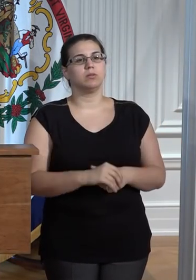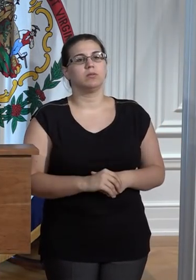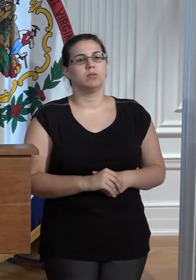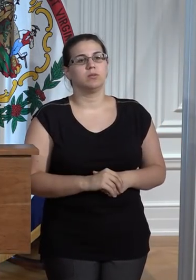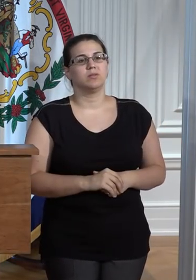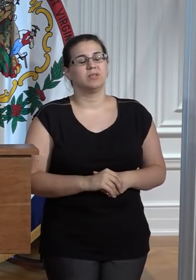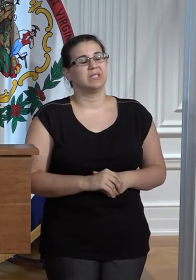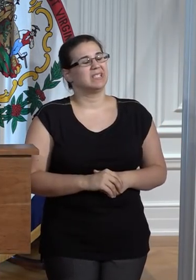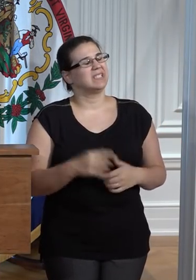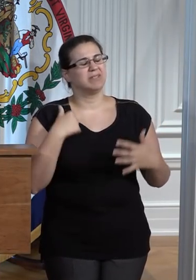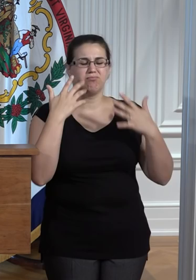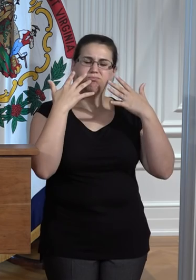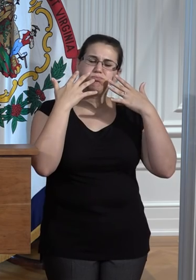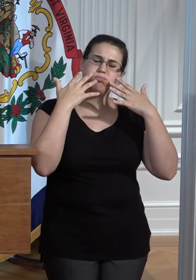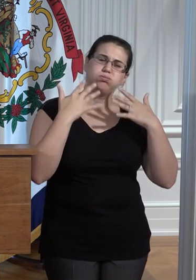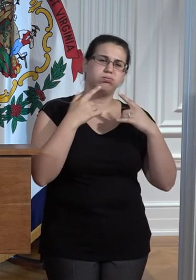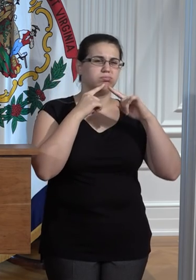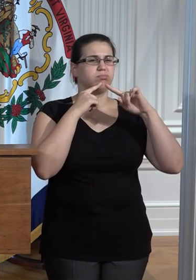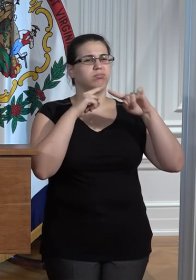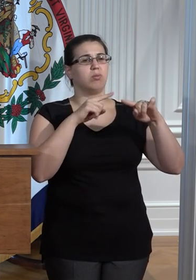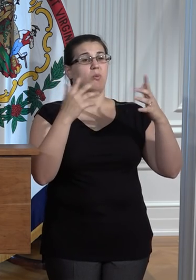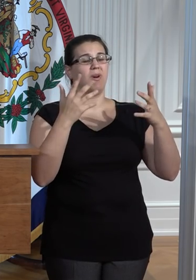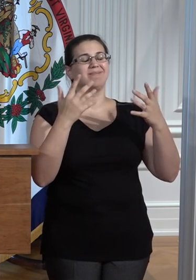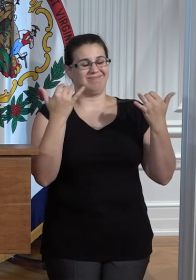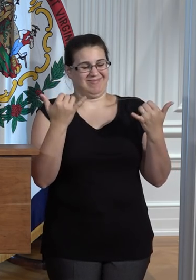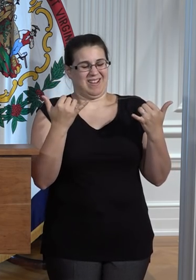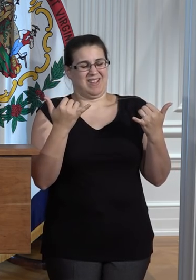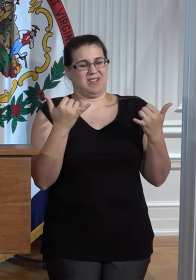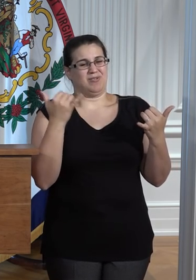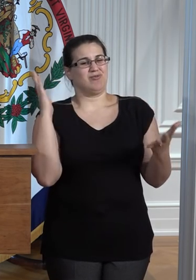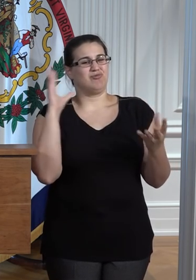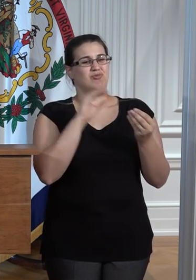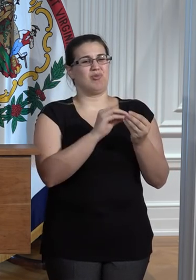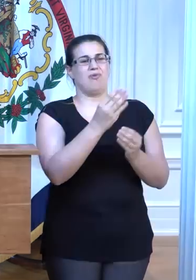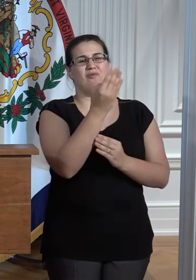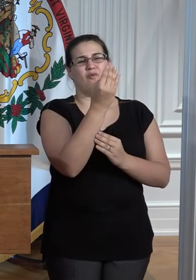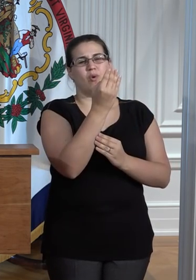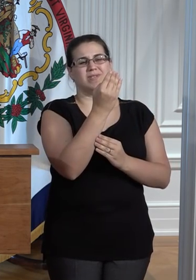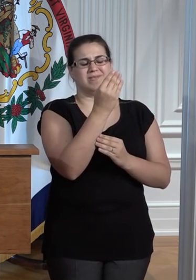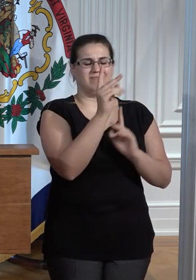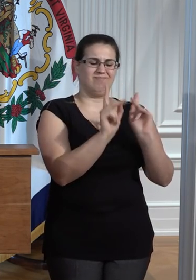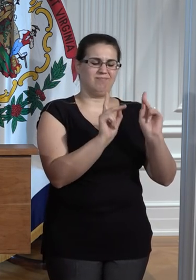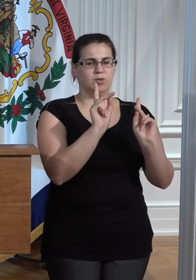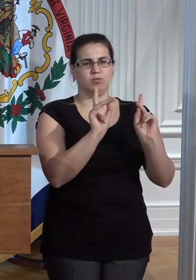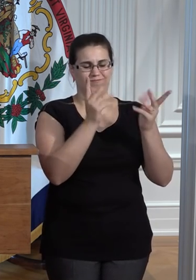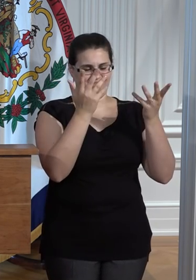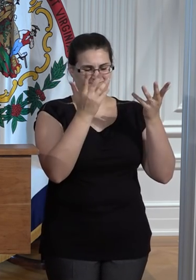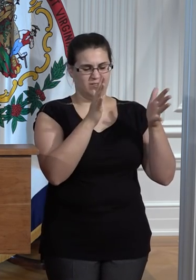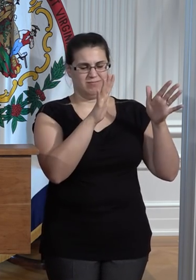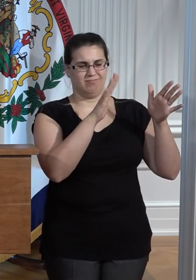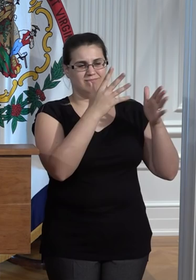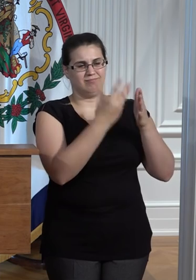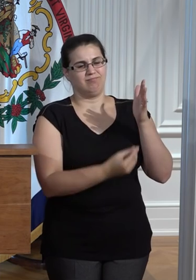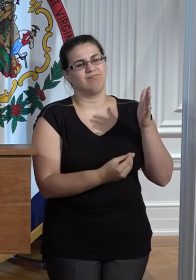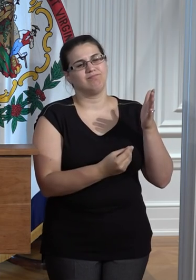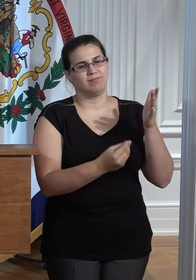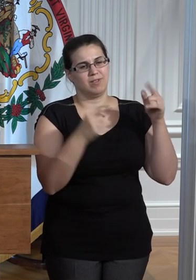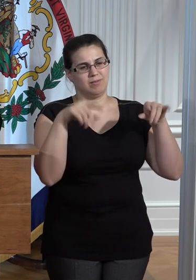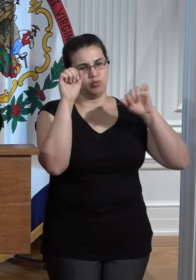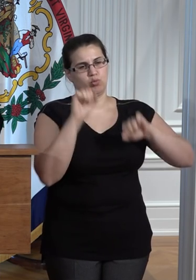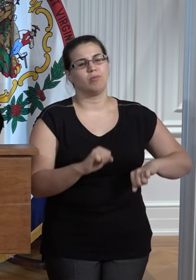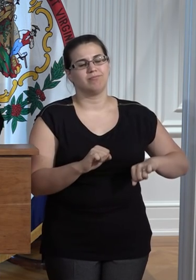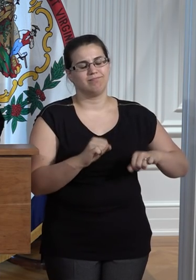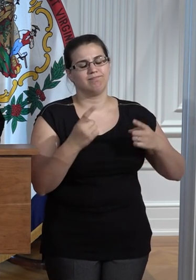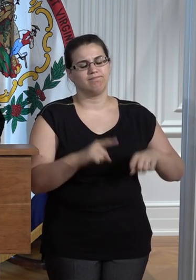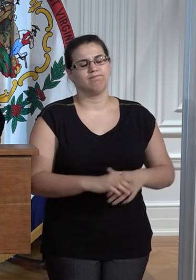saddened to report that at this point we have confirmed 14 individuals who have lost their lives in the storm.